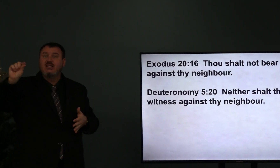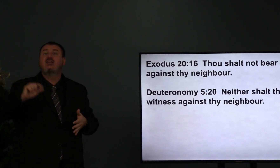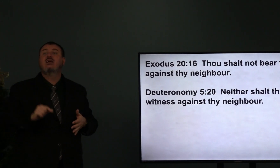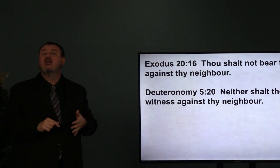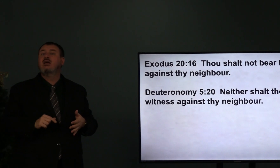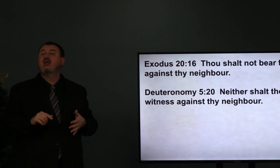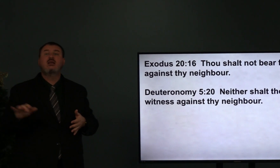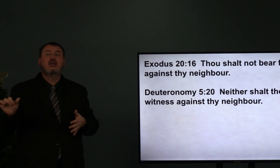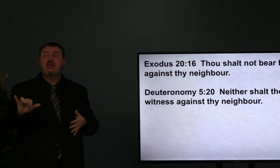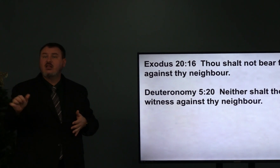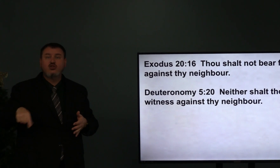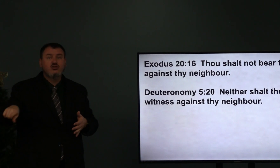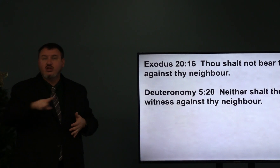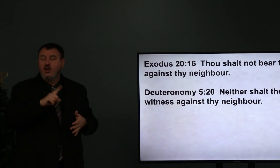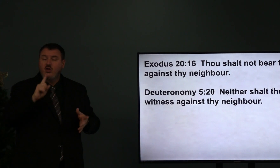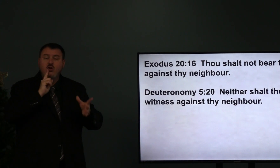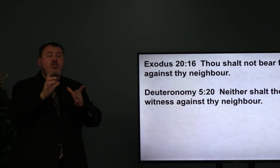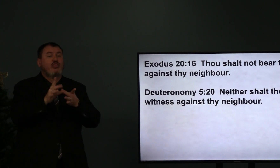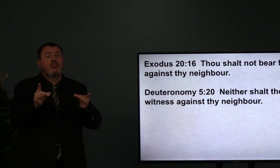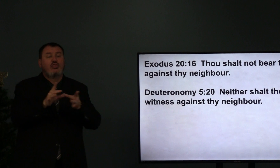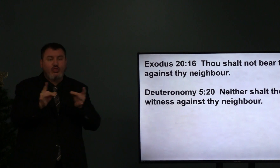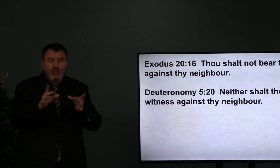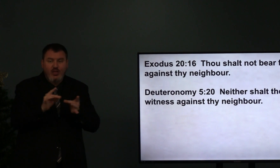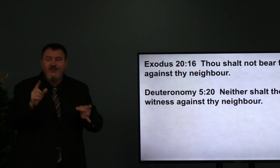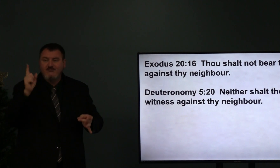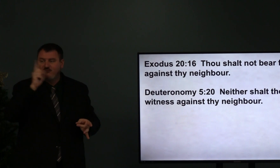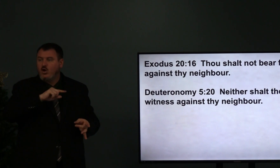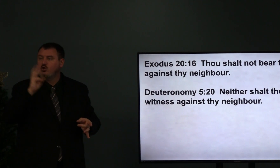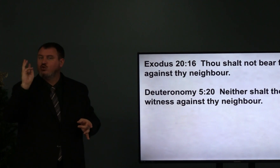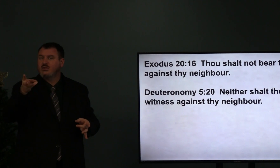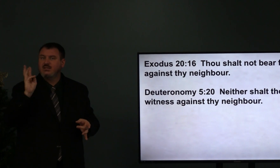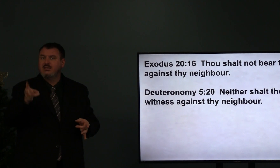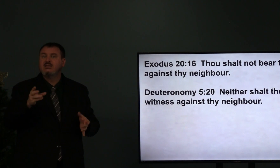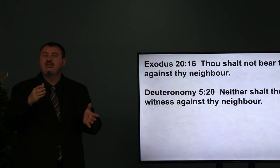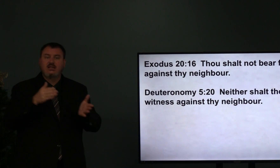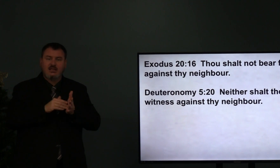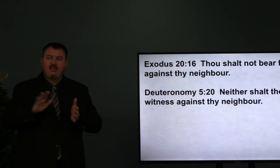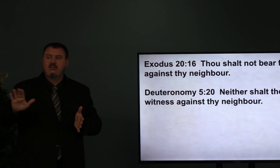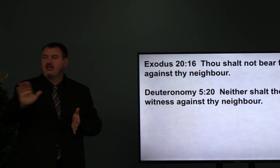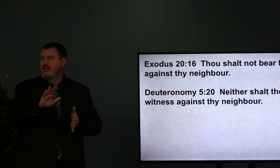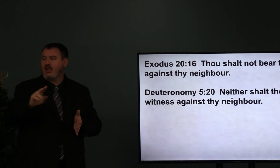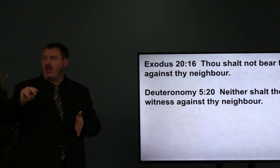Neither shalt thou bear false witness against thy neighbor.